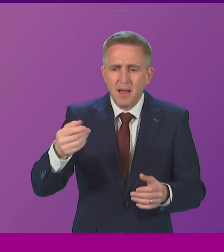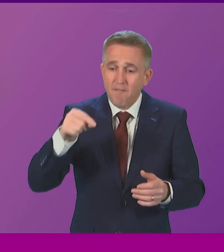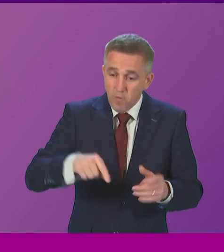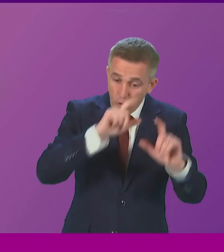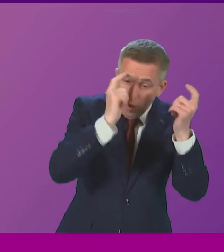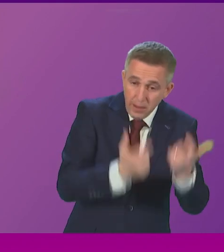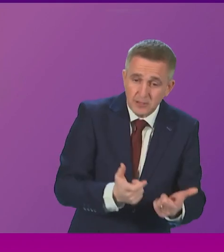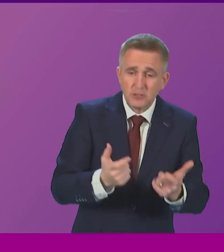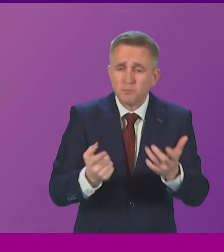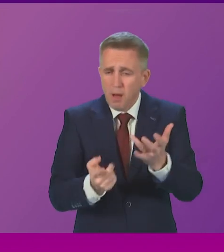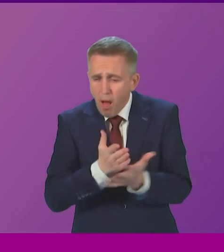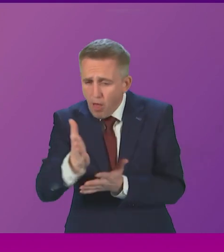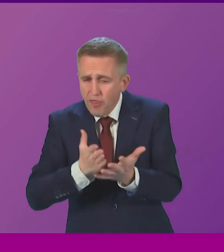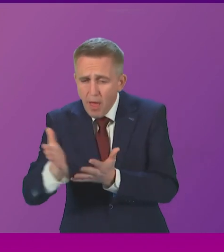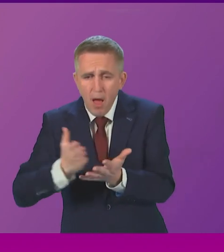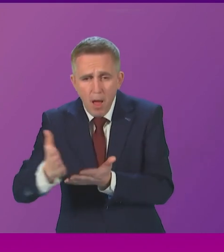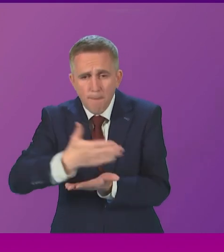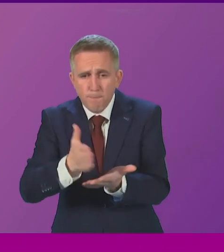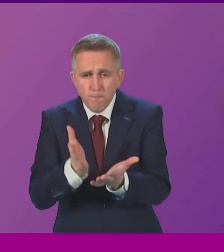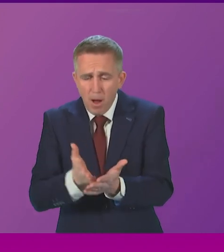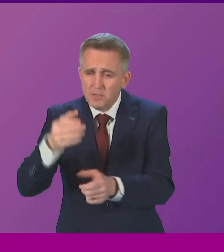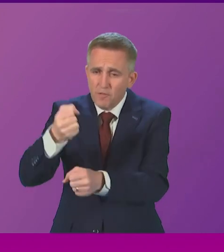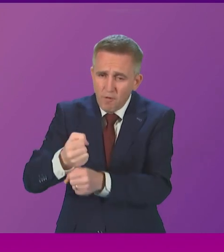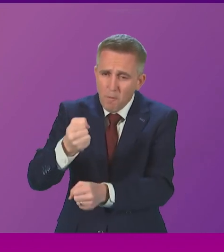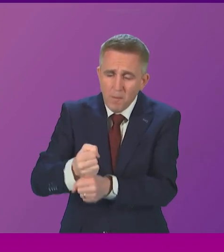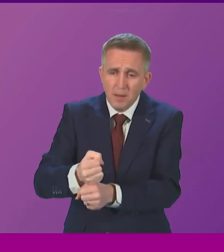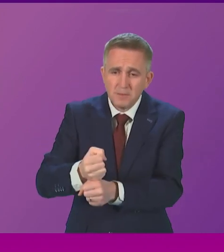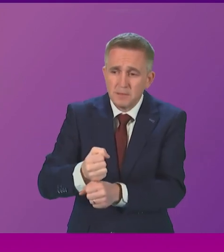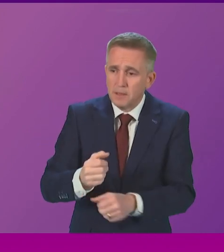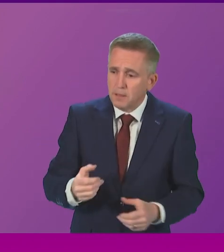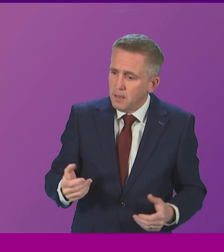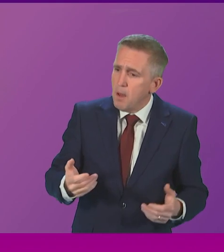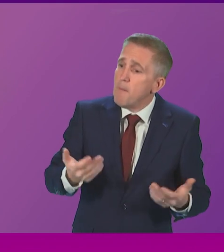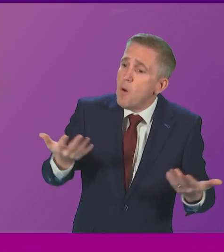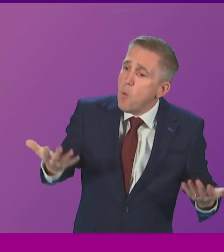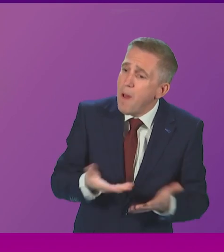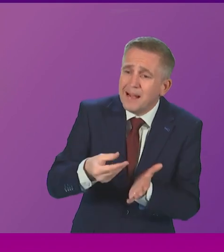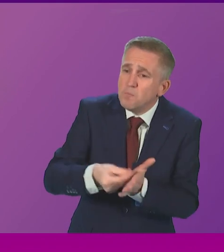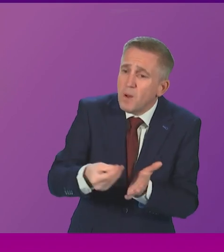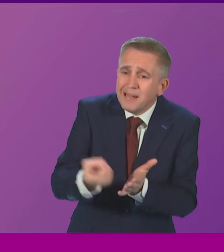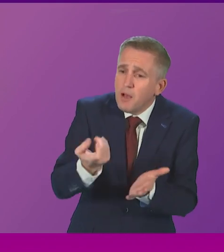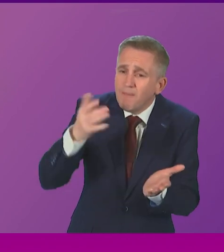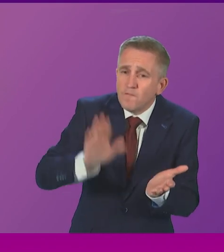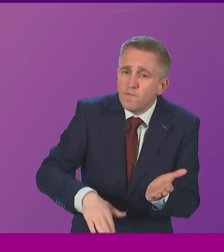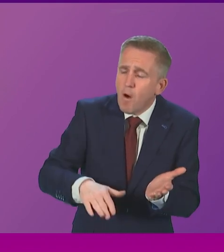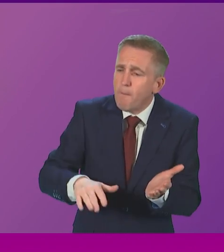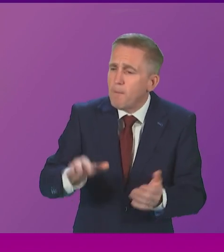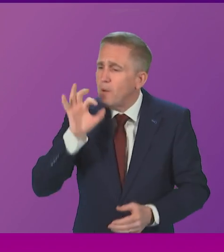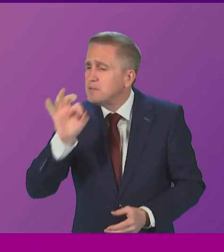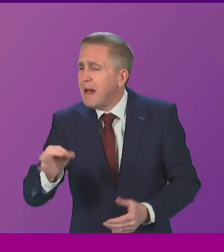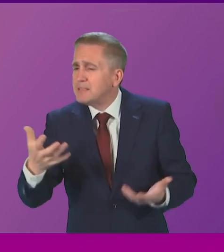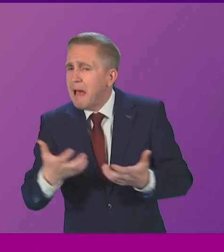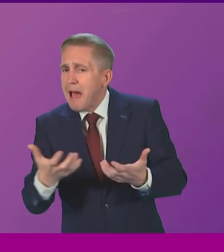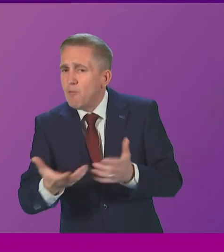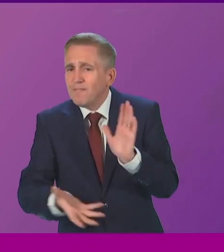sector, but virtually every sector across government expenditure without identifying where it will come from. So I look forward to hearing her see where that will come from now.